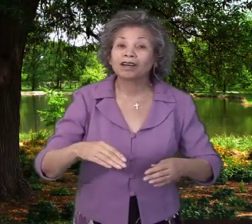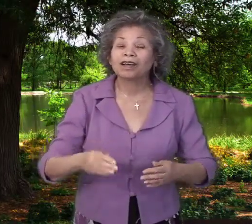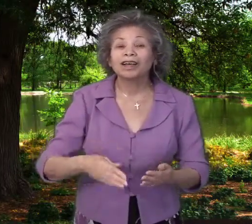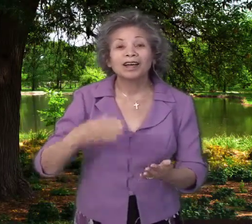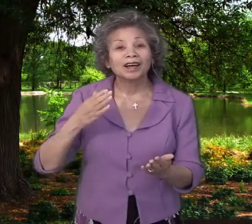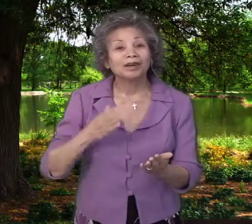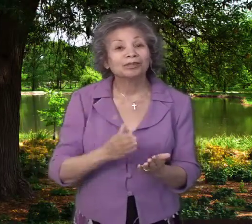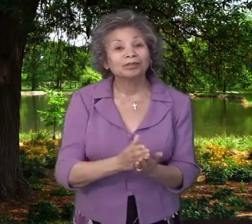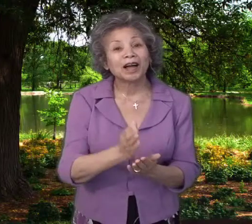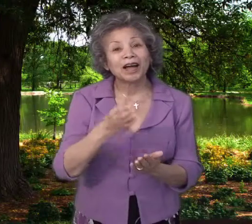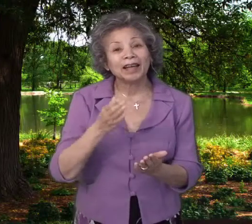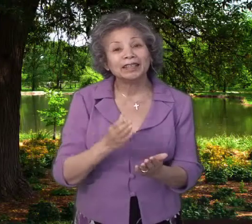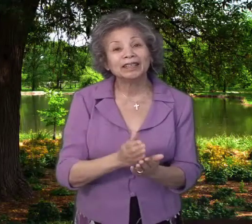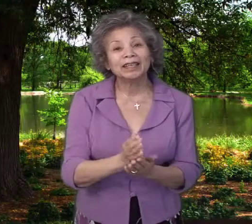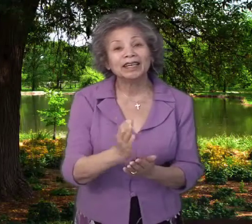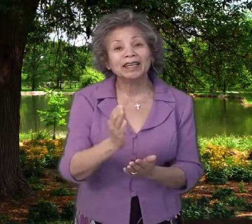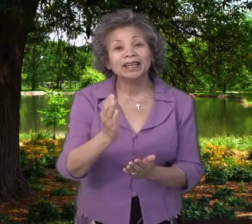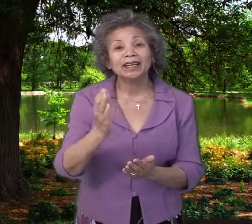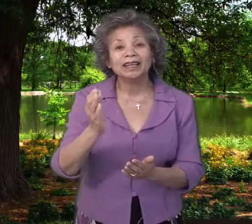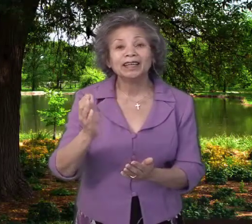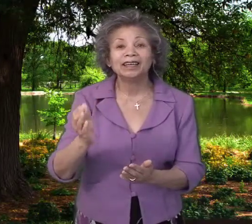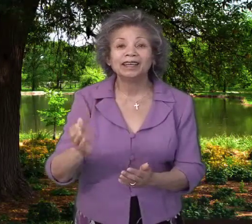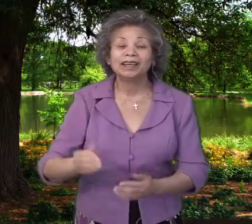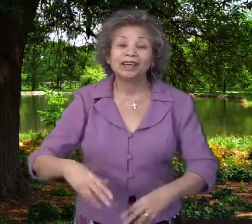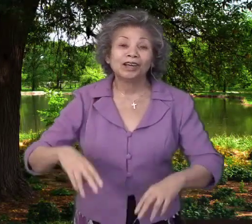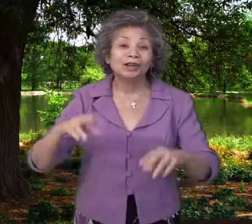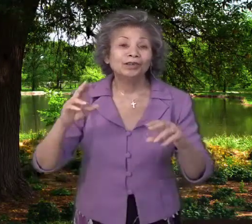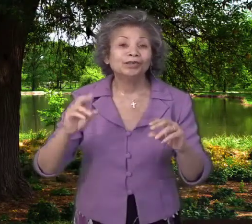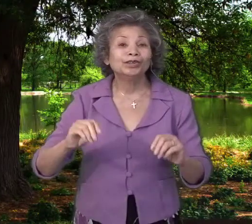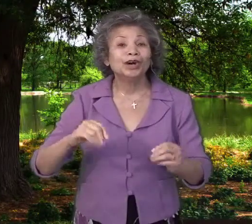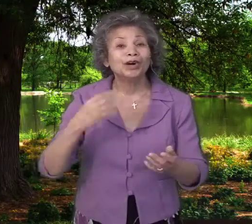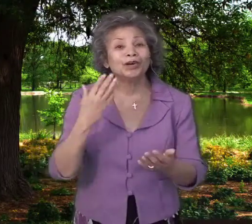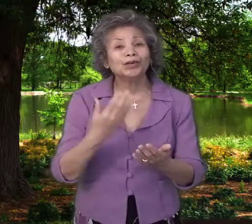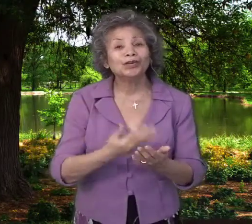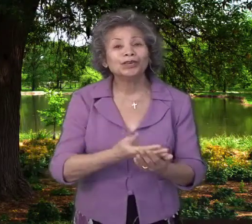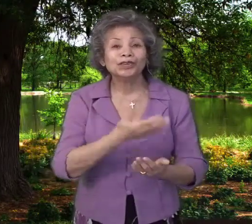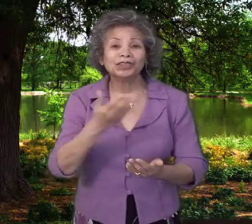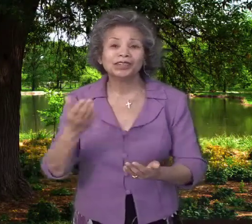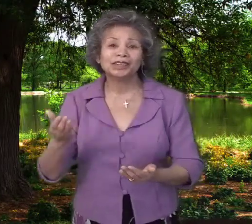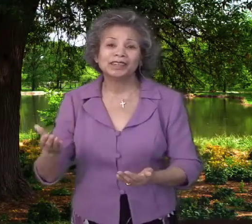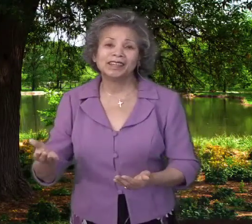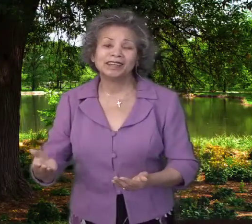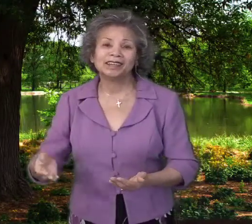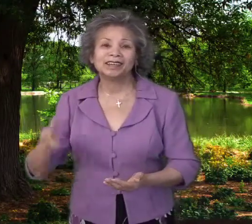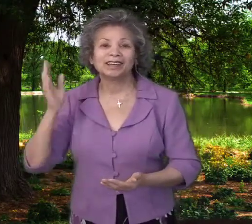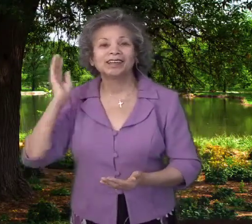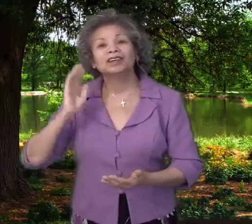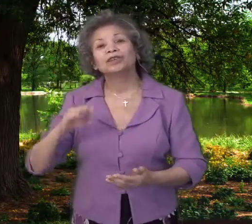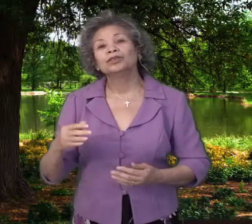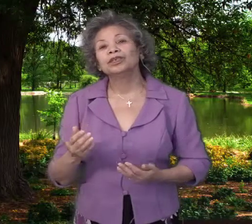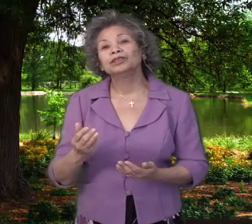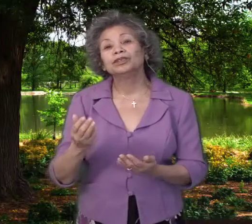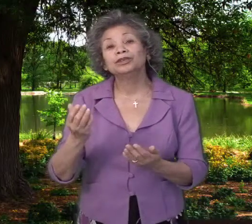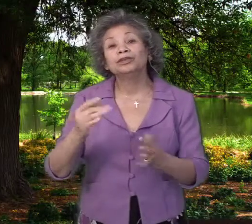uprightly. No good thing will you